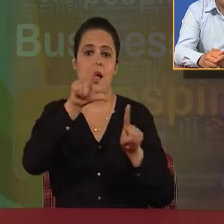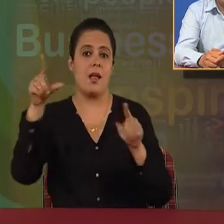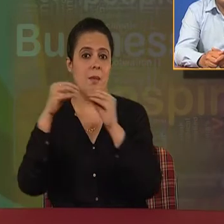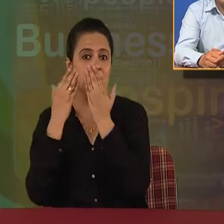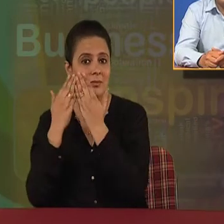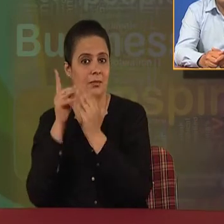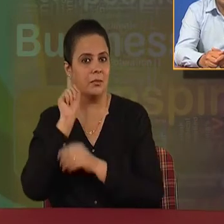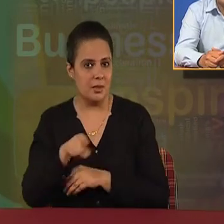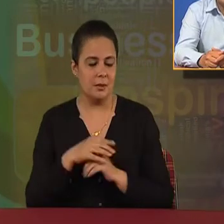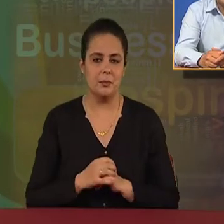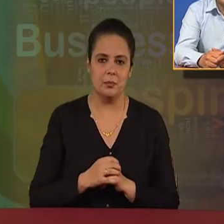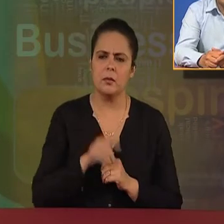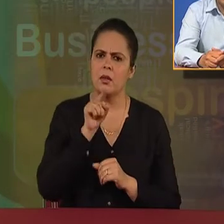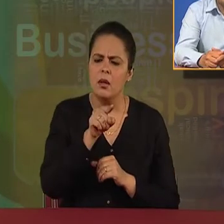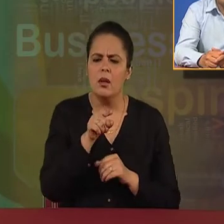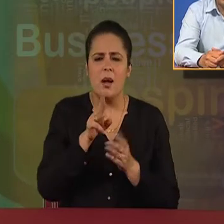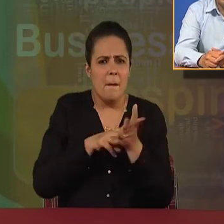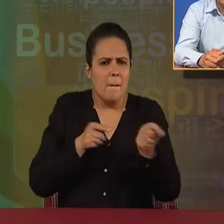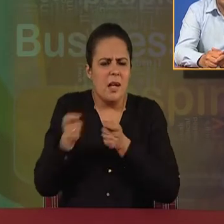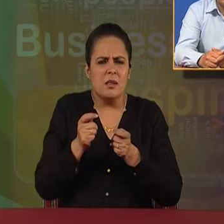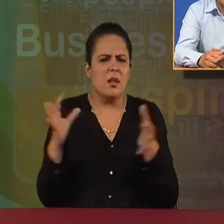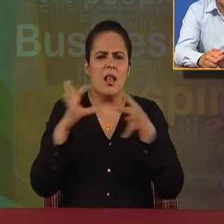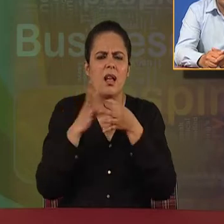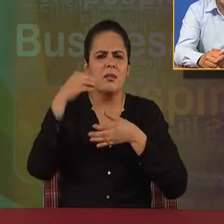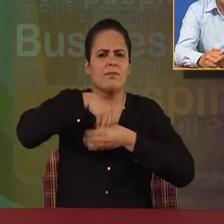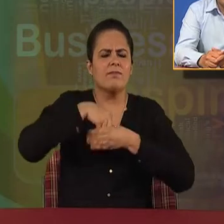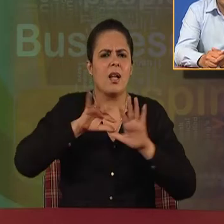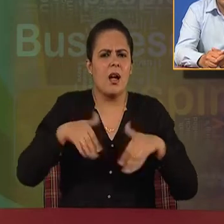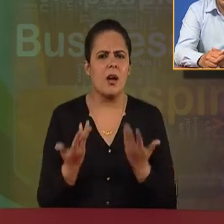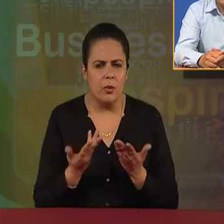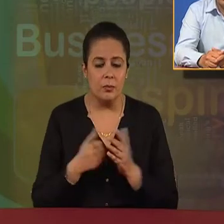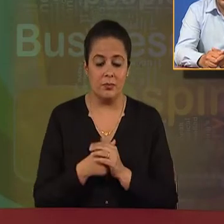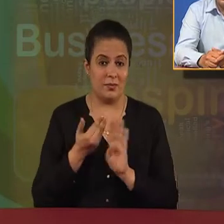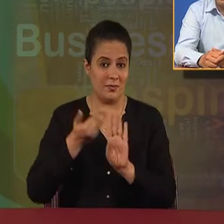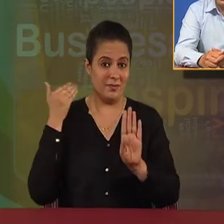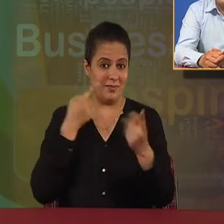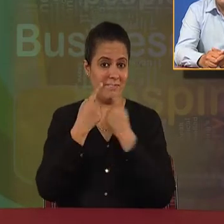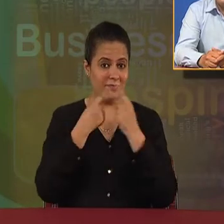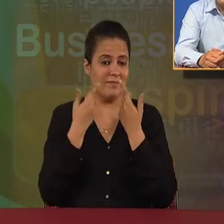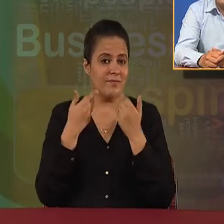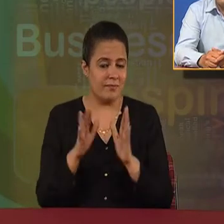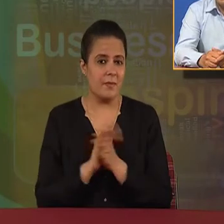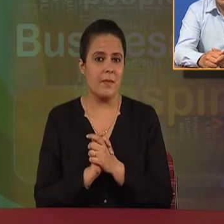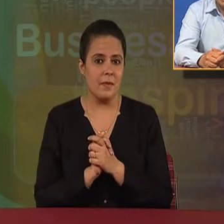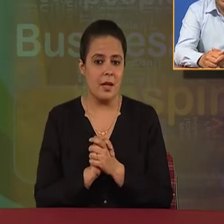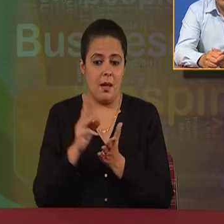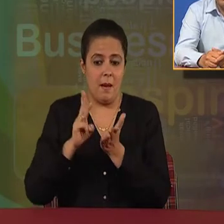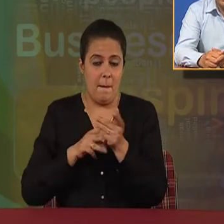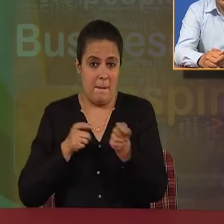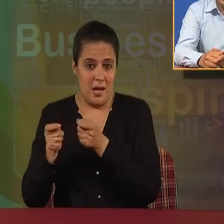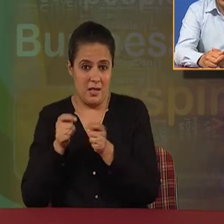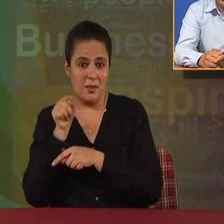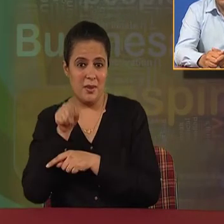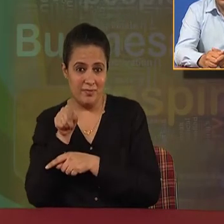Now, let me understand this in the context of management. As we have discussed earlier, management doesn't have